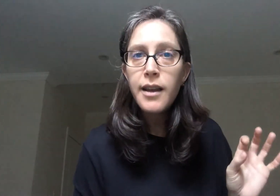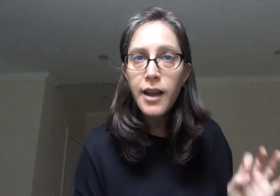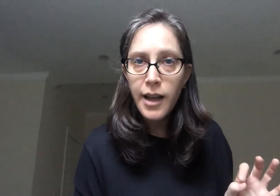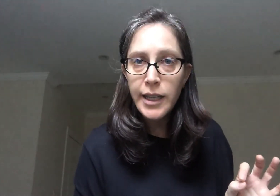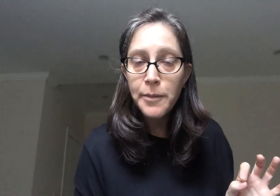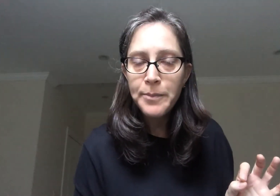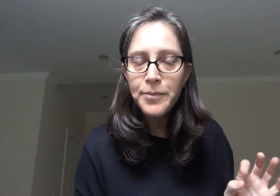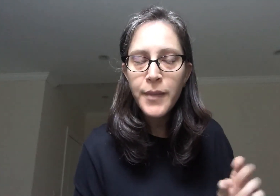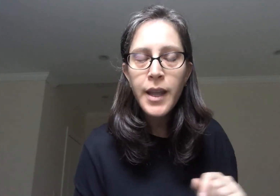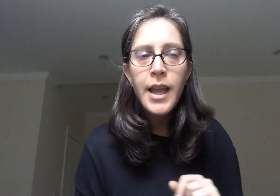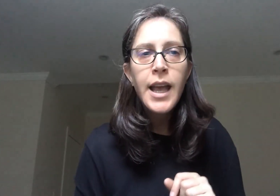honey.